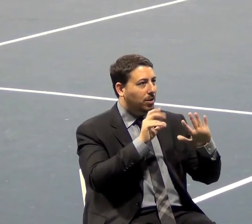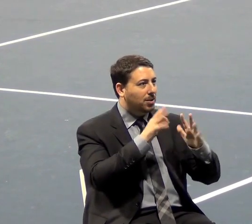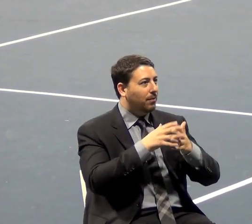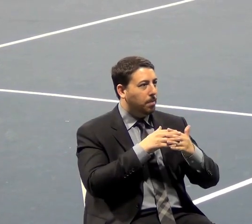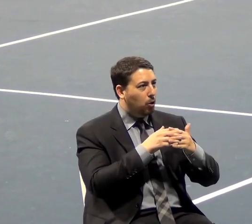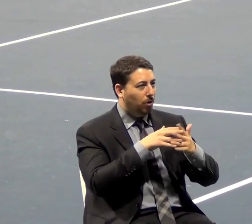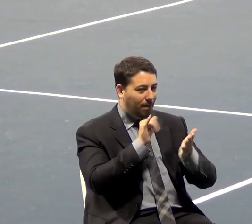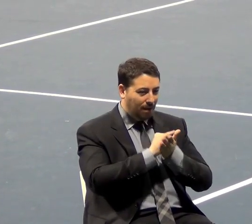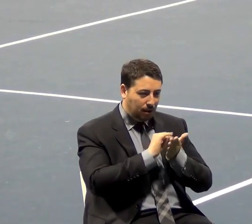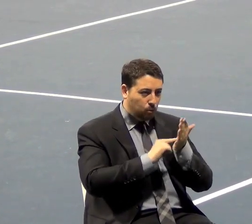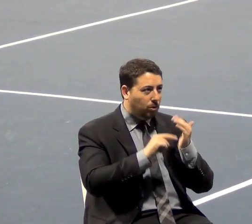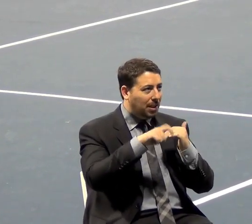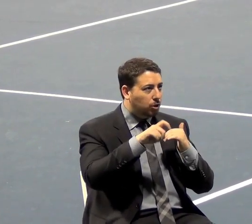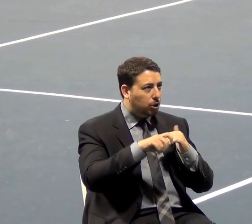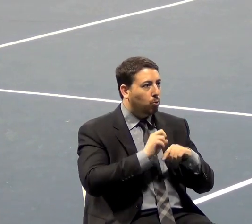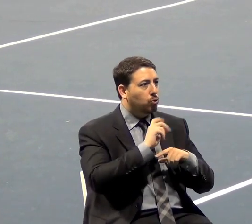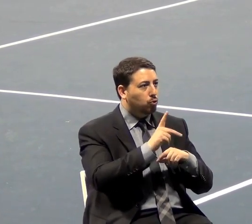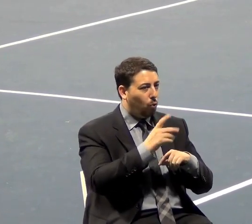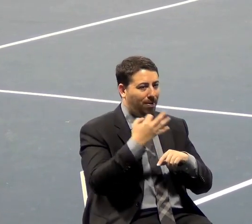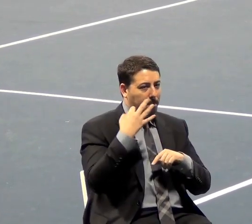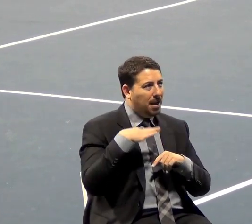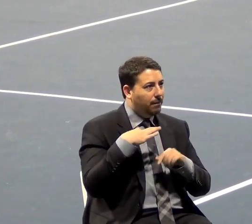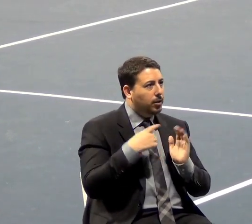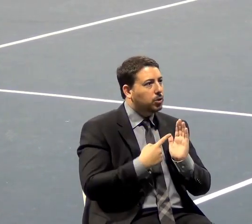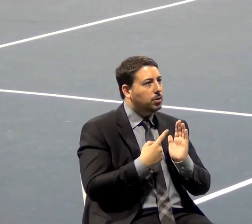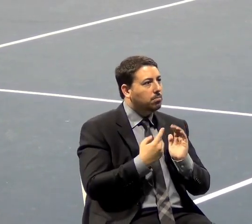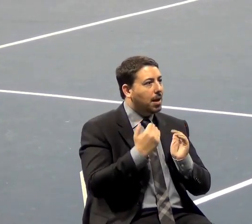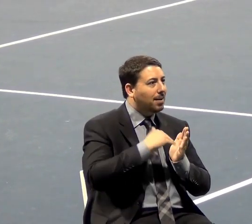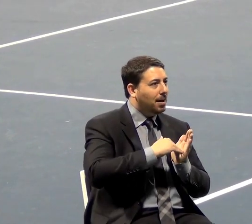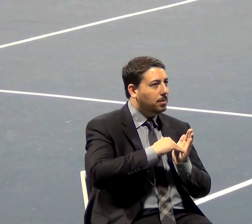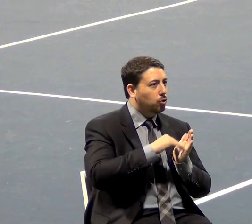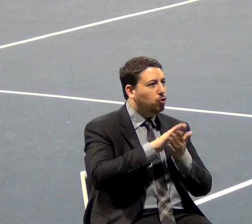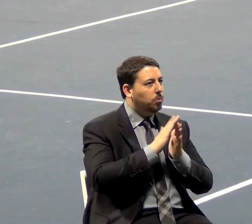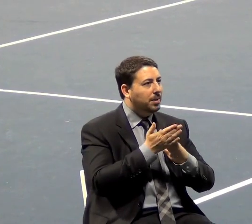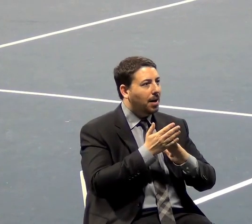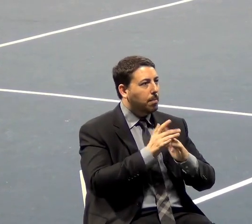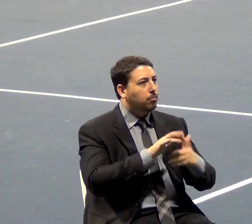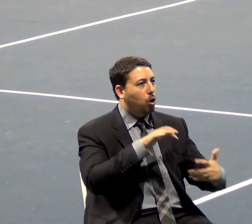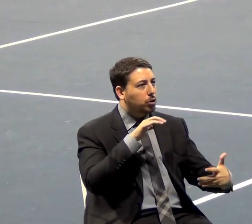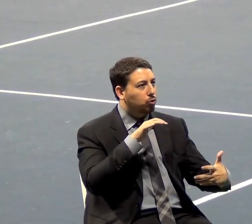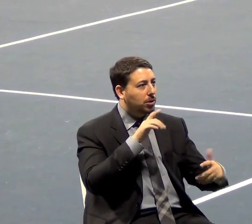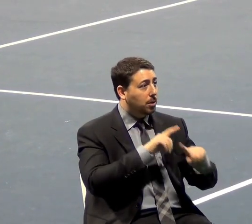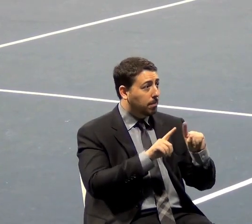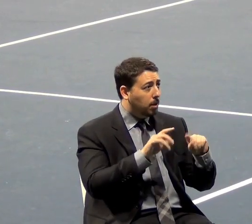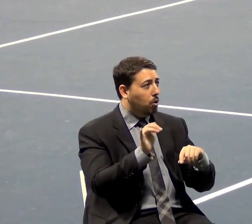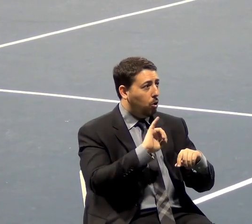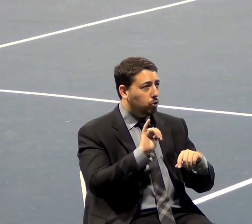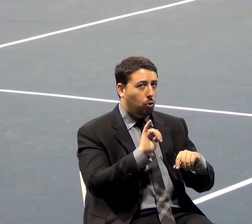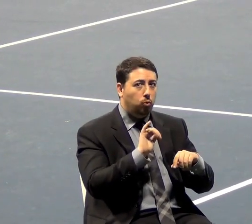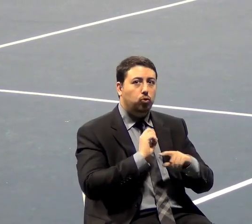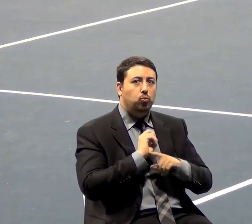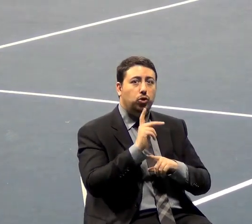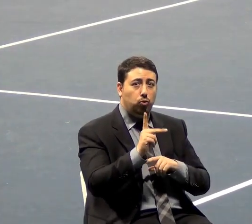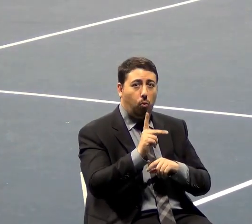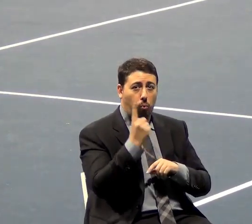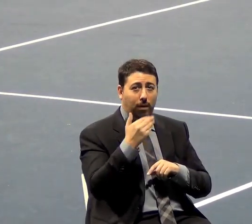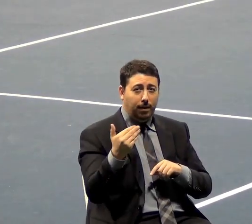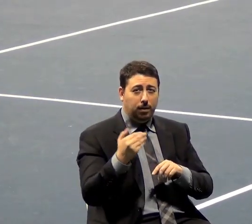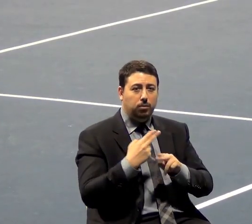restore the benefits once again to be prosperous. But also to restore something called, you know,